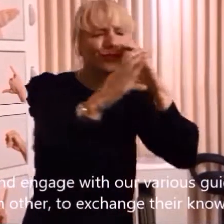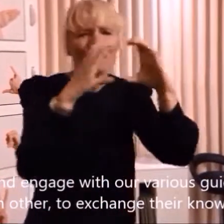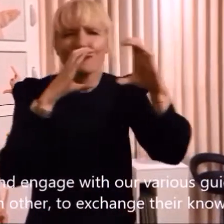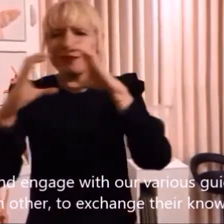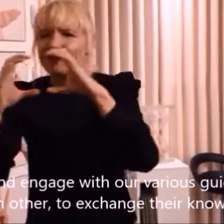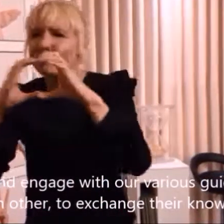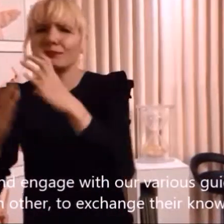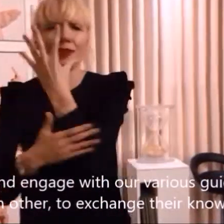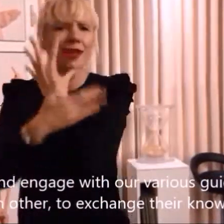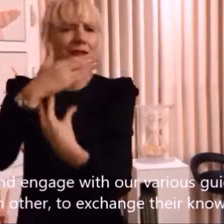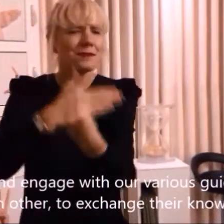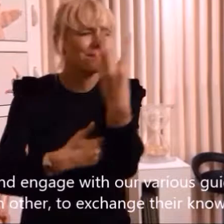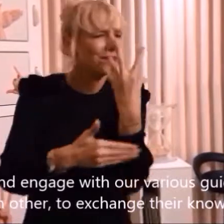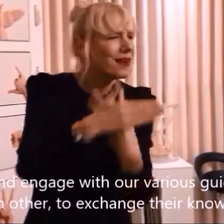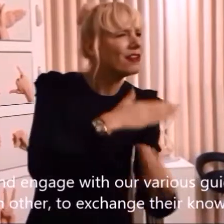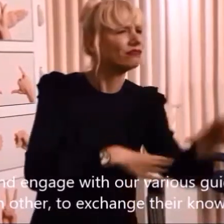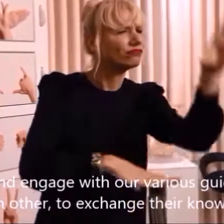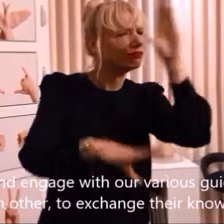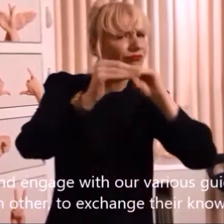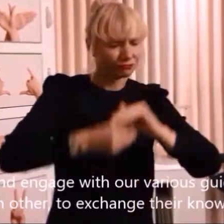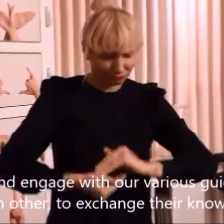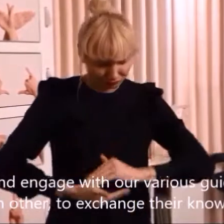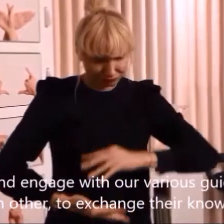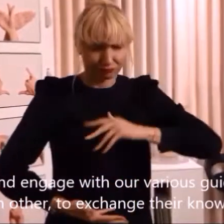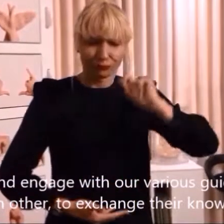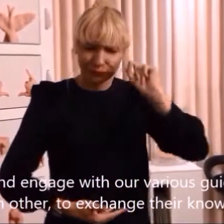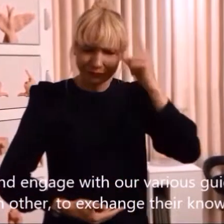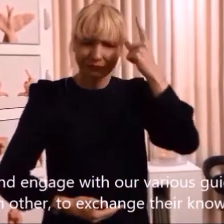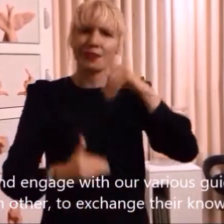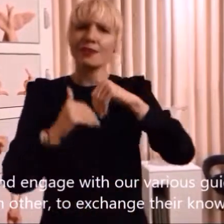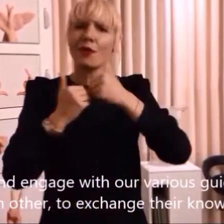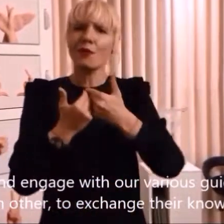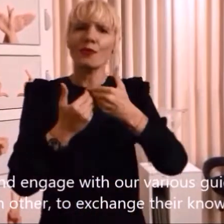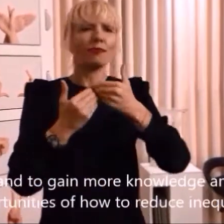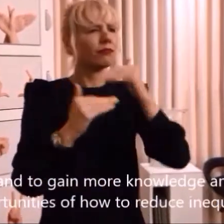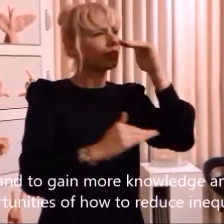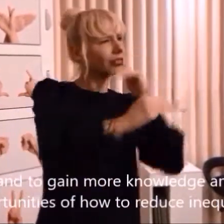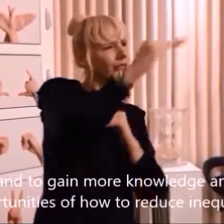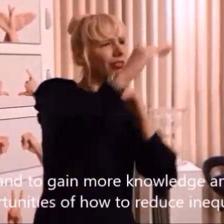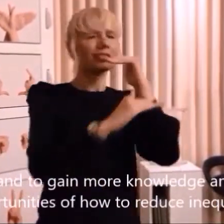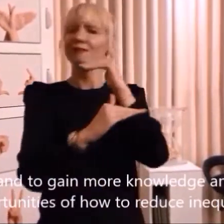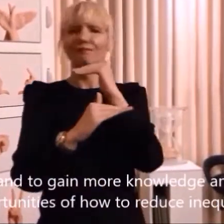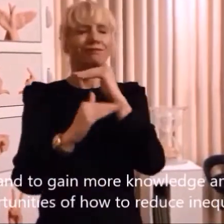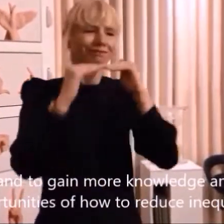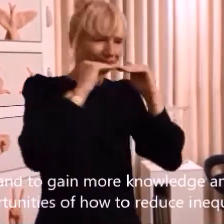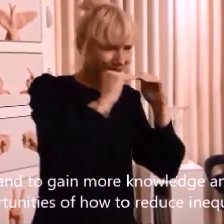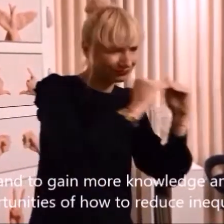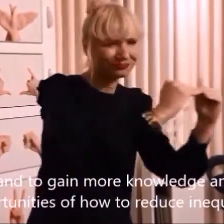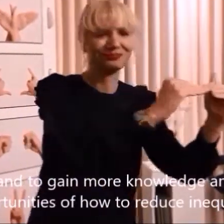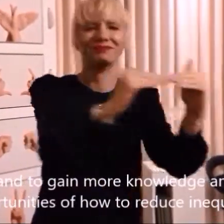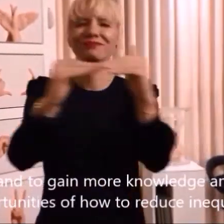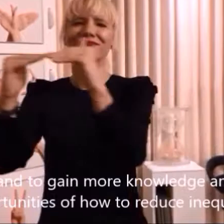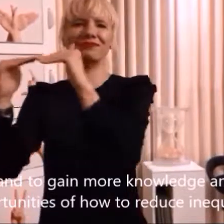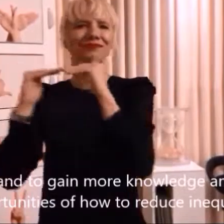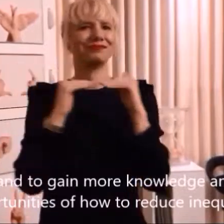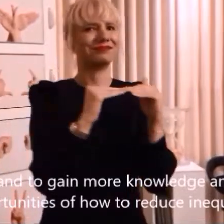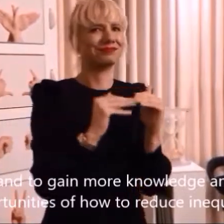various guides, to meet each other, to exchange their knowledge and to gain more knowledge and opportunities